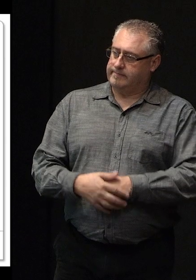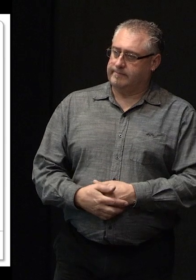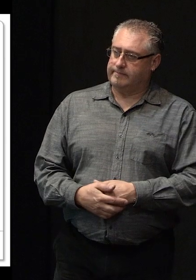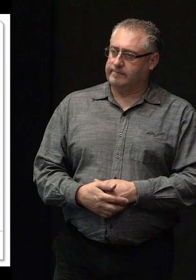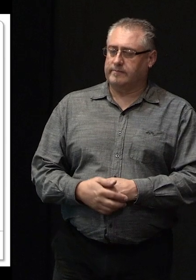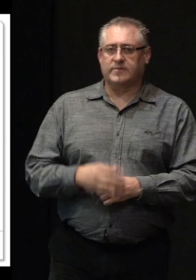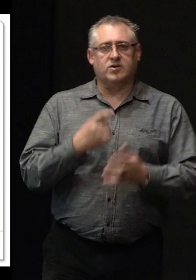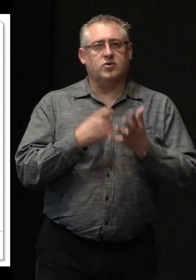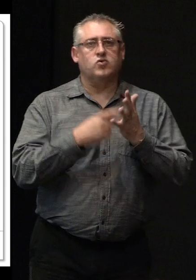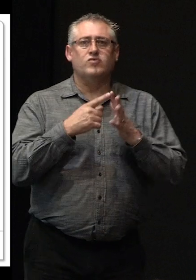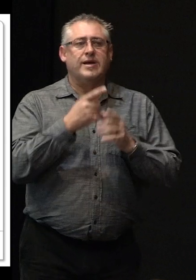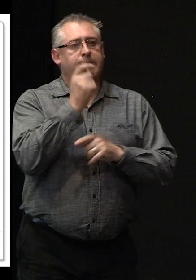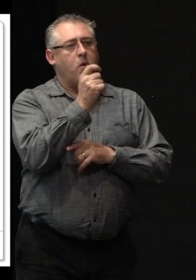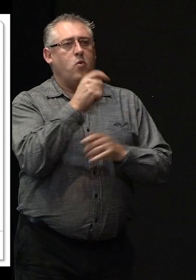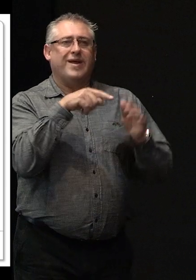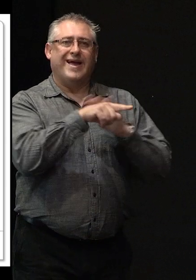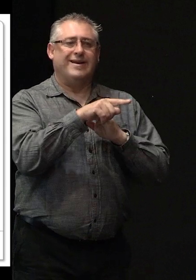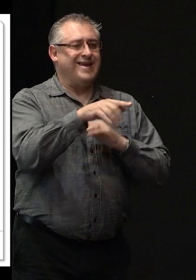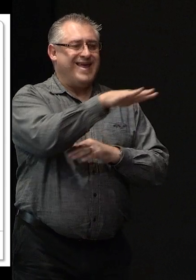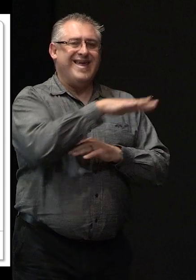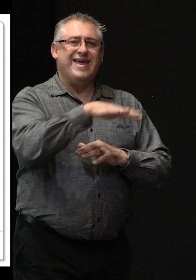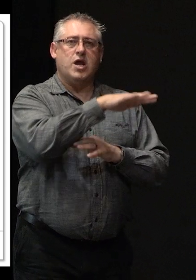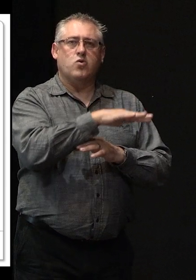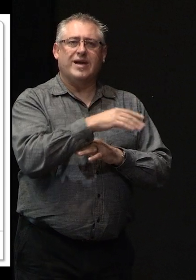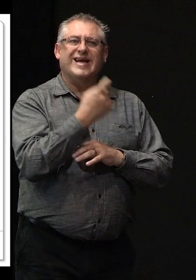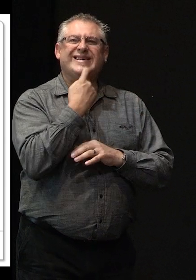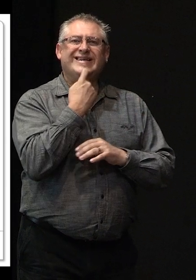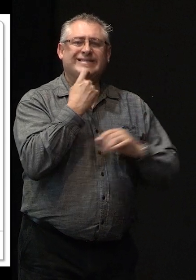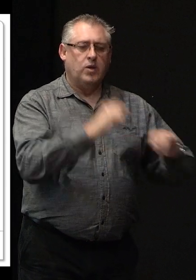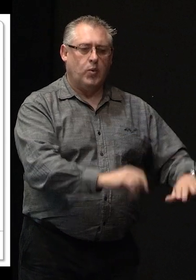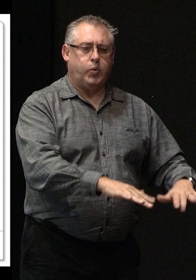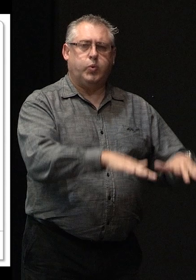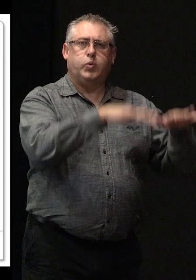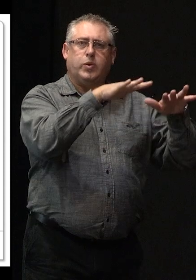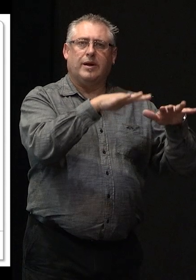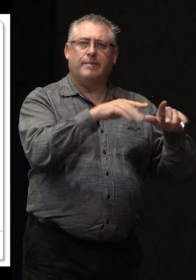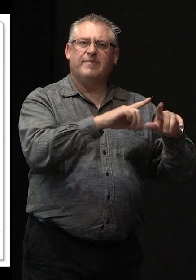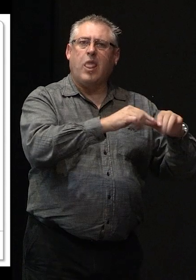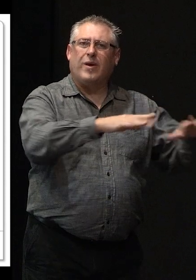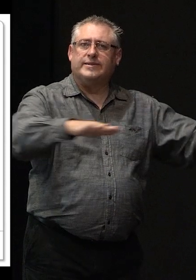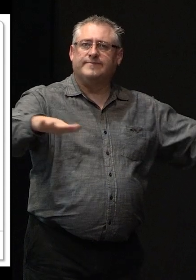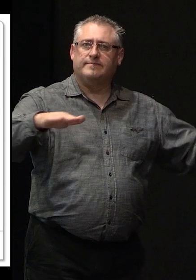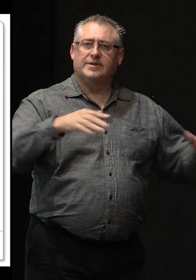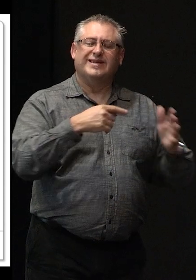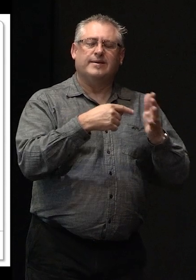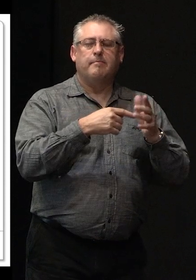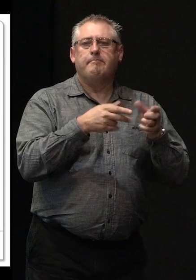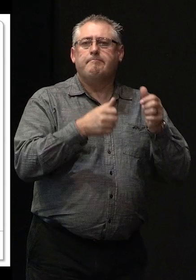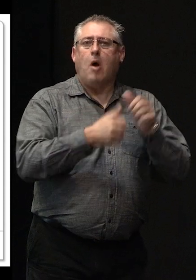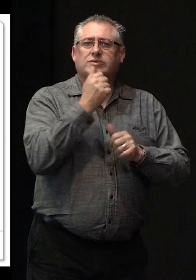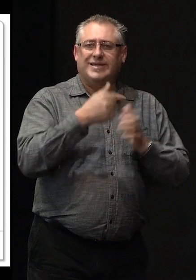rebuilding in areas that are susceptible to liquefaction so this is typically your TC2